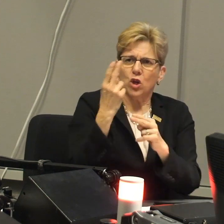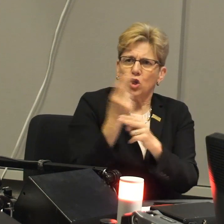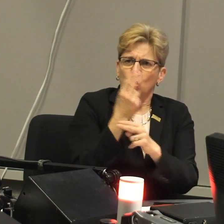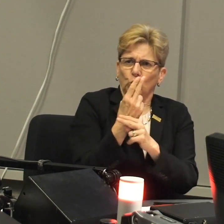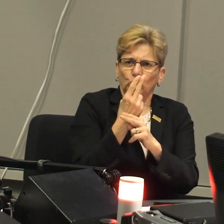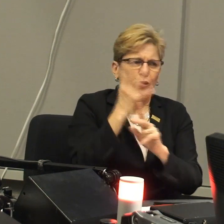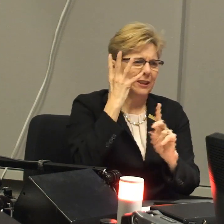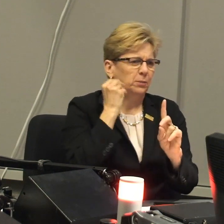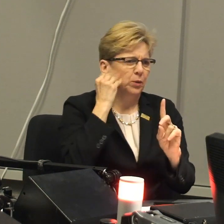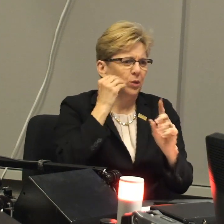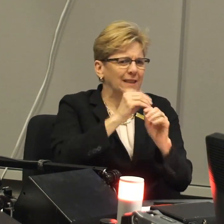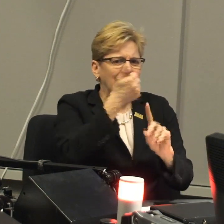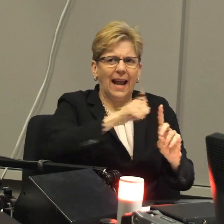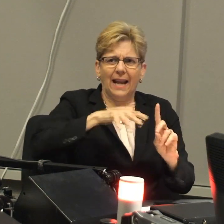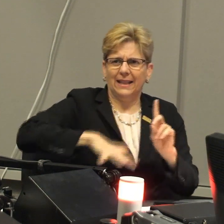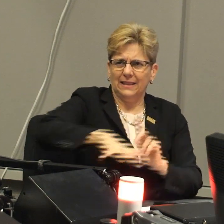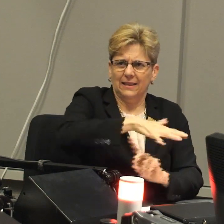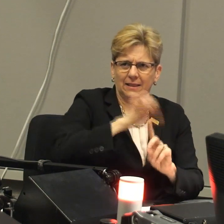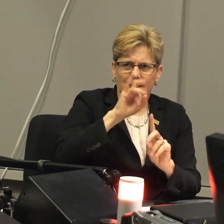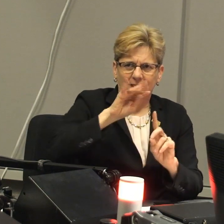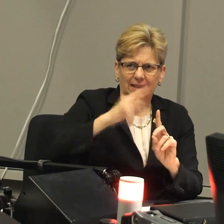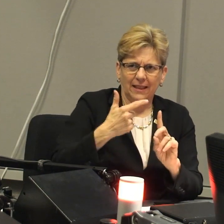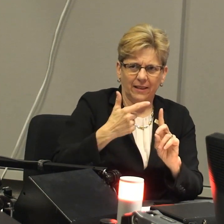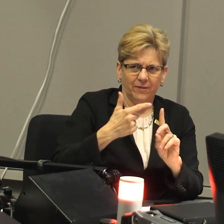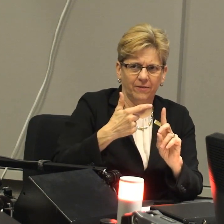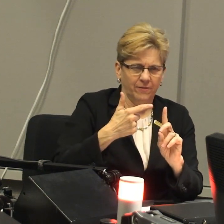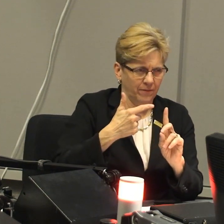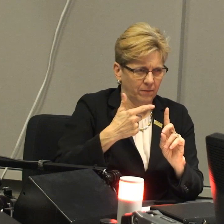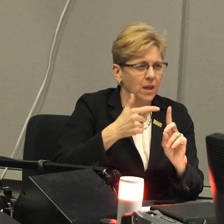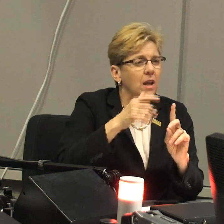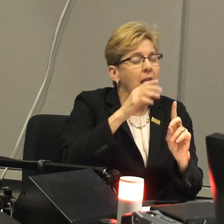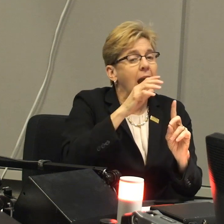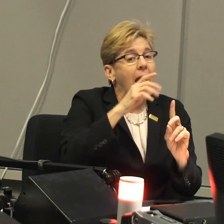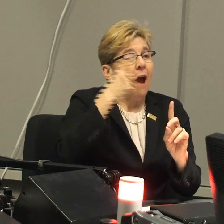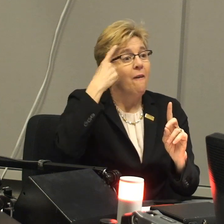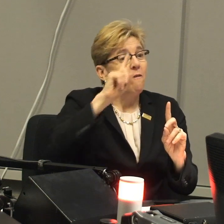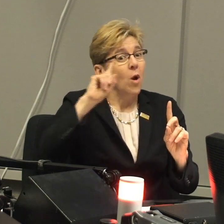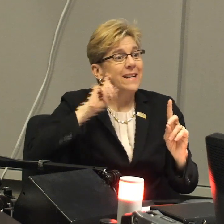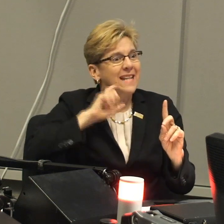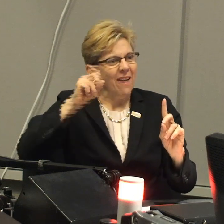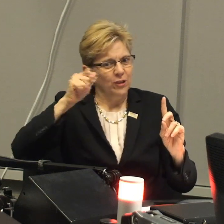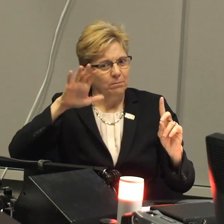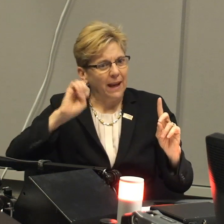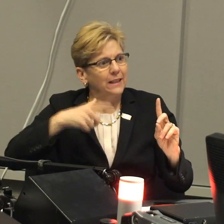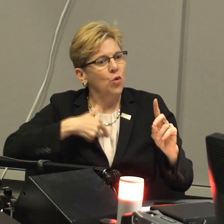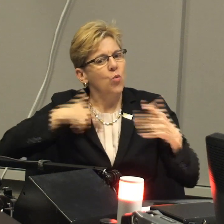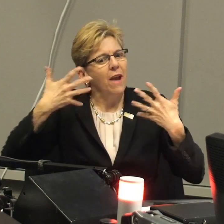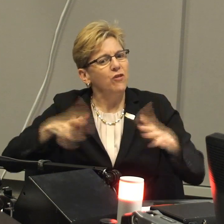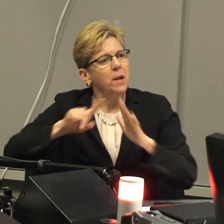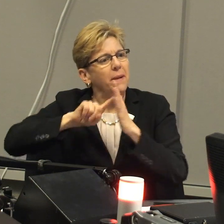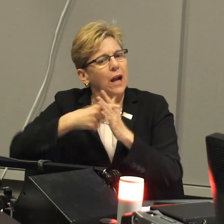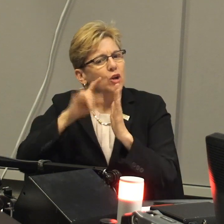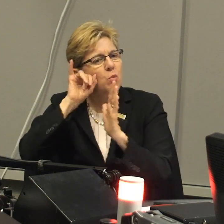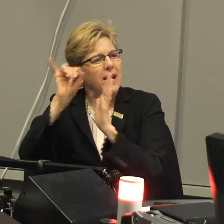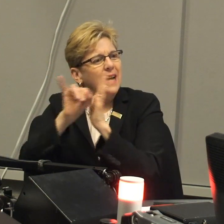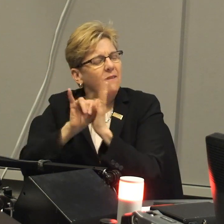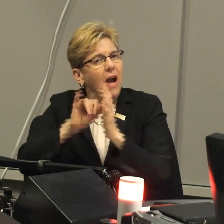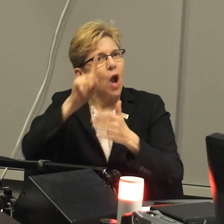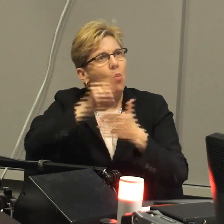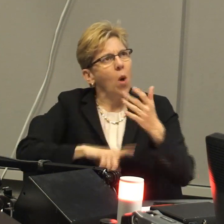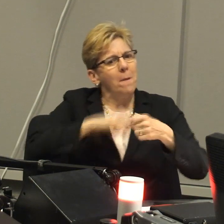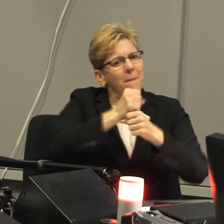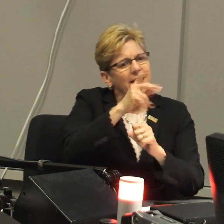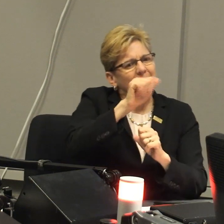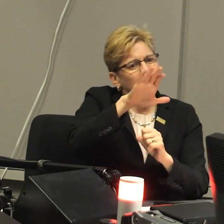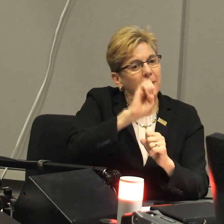what it does is it really focuses on the user experience in any setting, in any space. And for deaf space, we've already